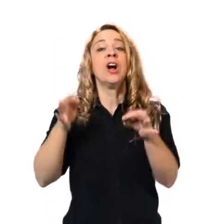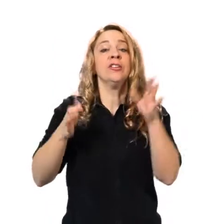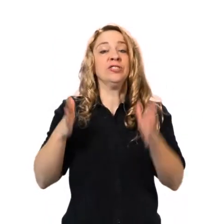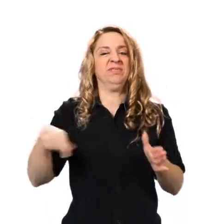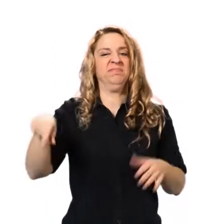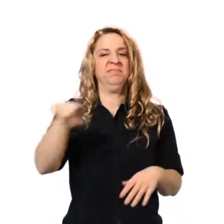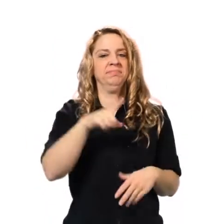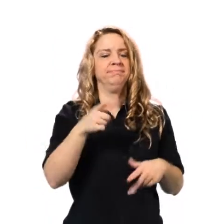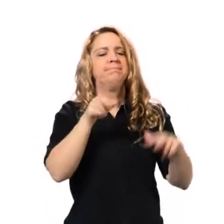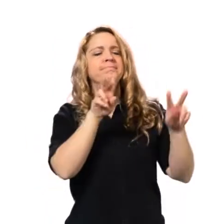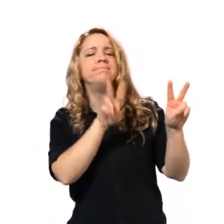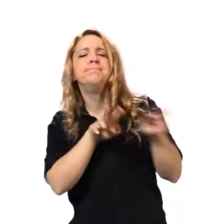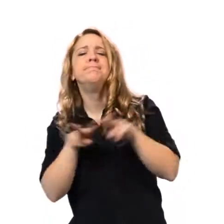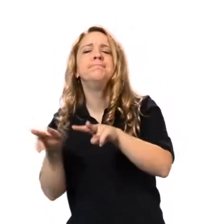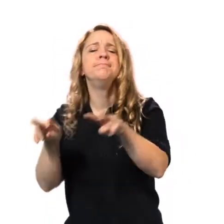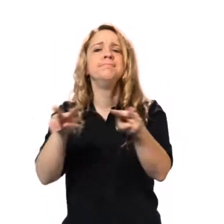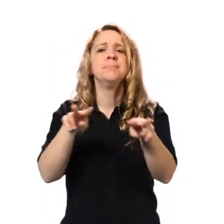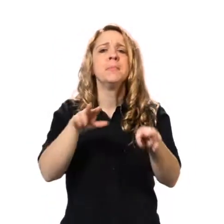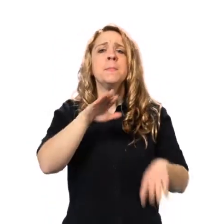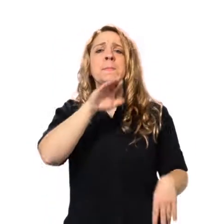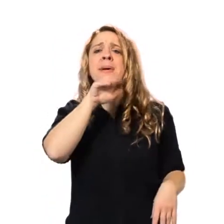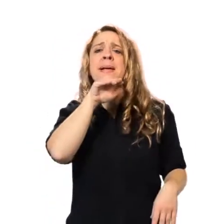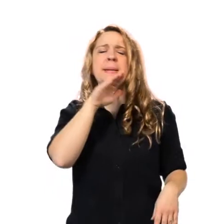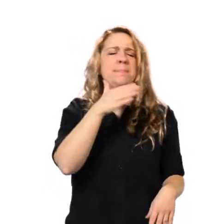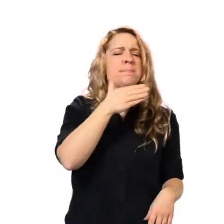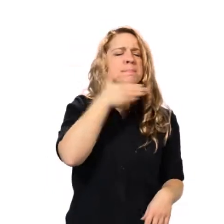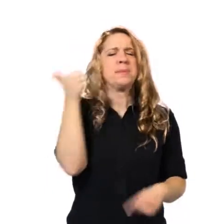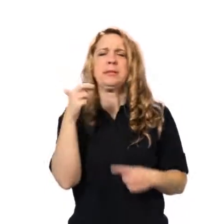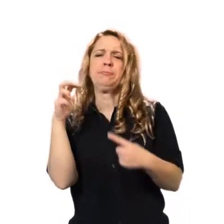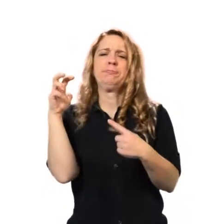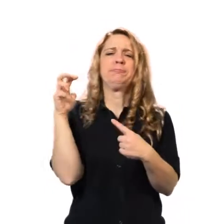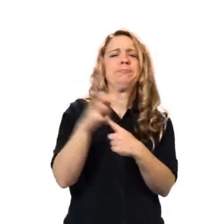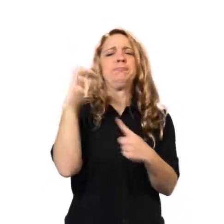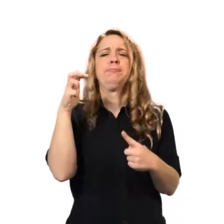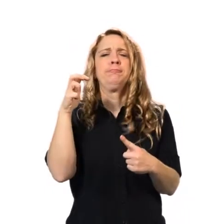The next morning the judges would decide which pig was the best in the fair.